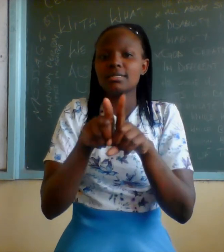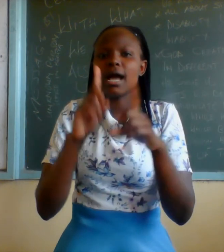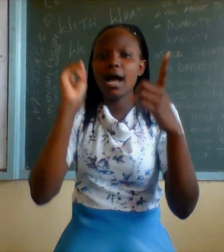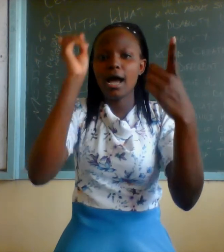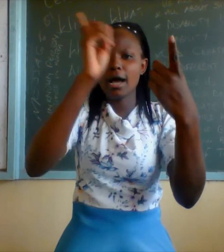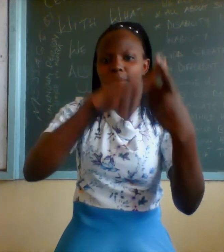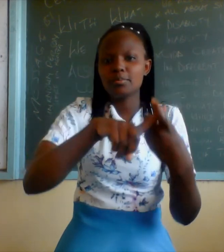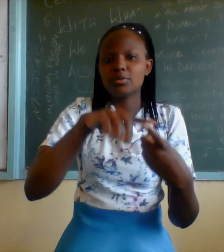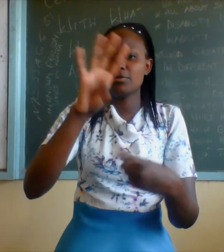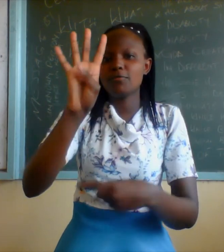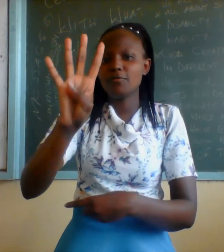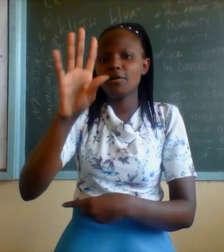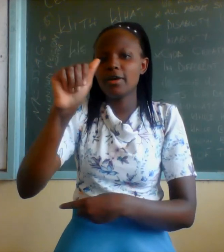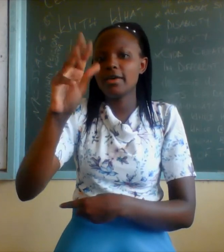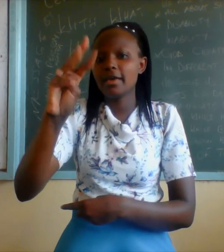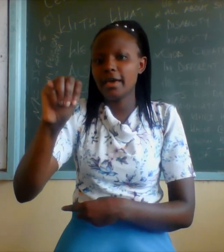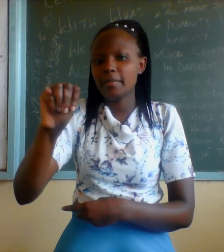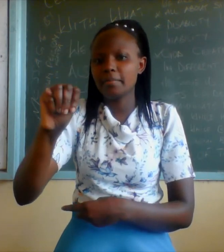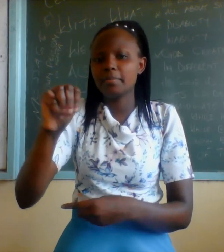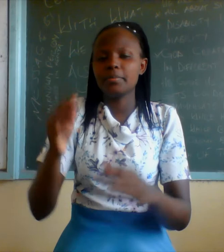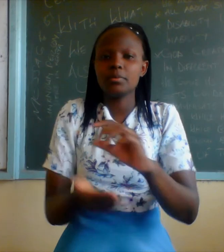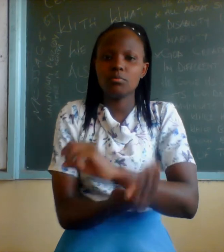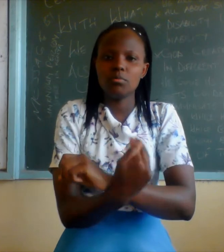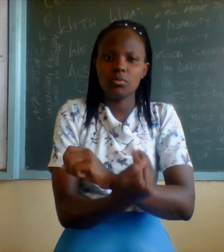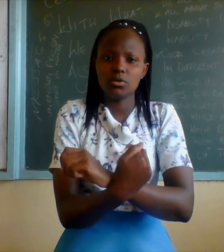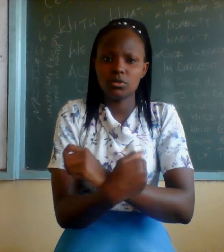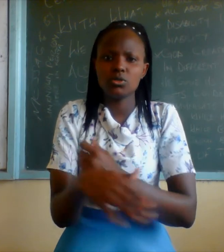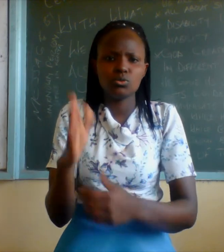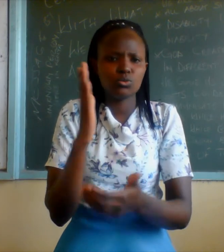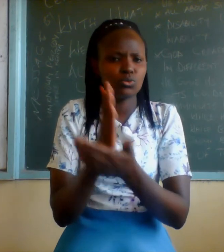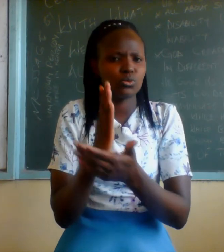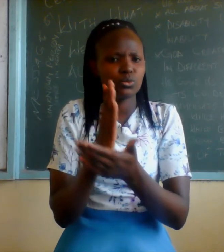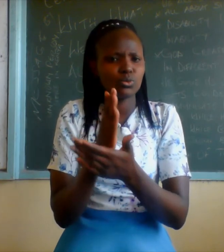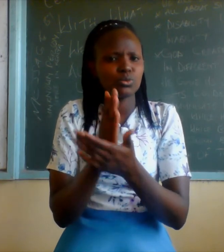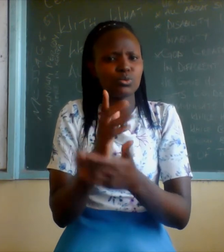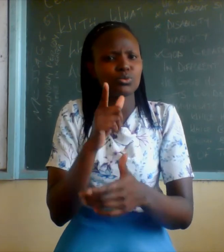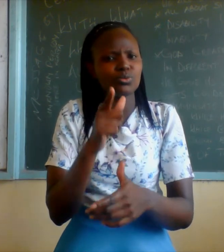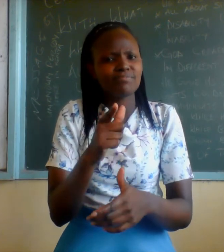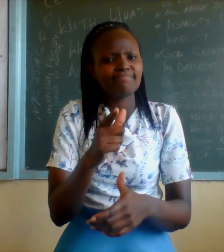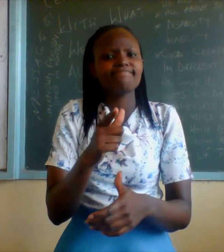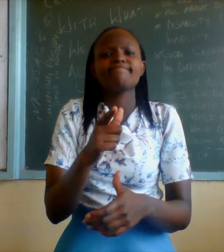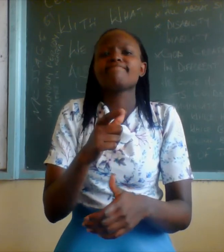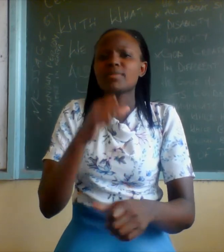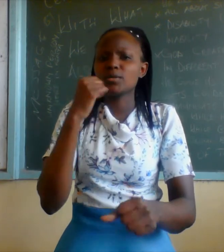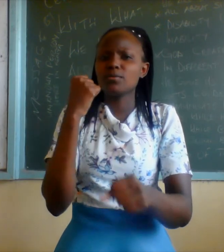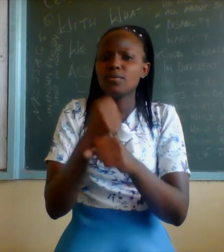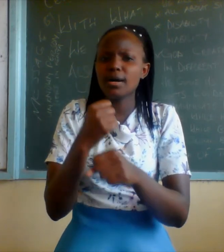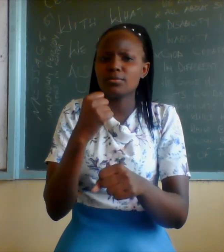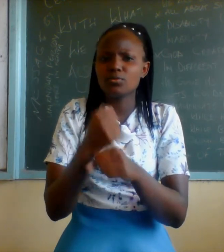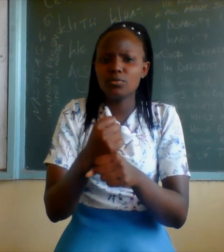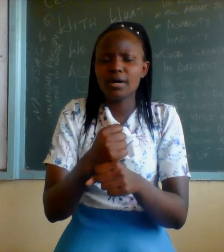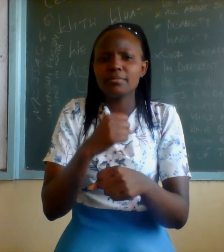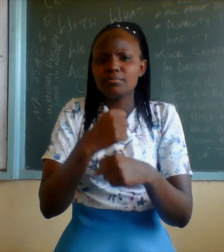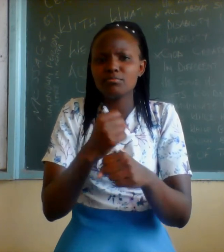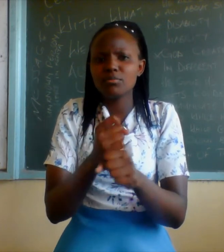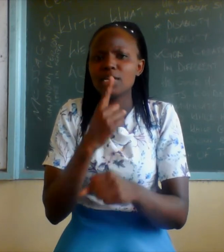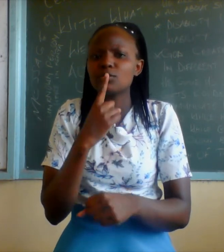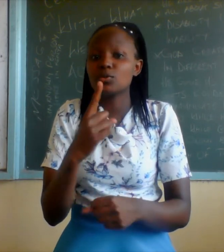in the morning. Indeed, you sacrificed to ensure that we are included and helpful in